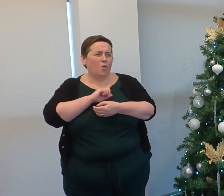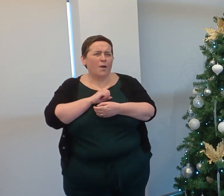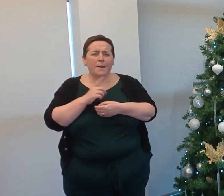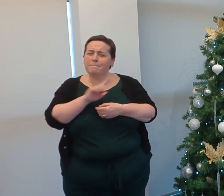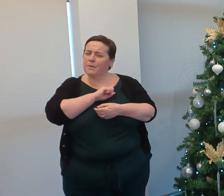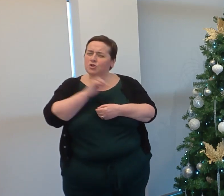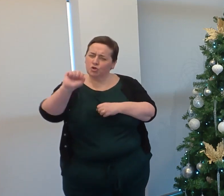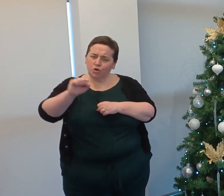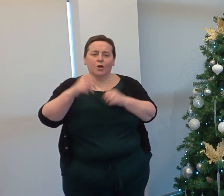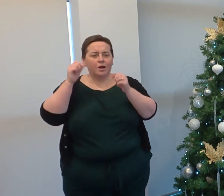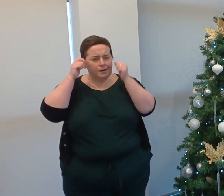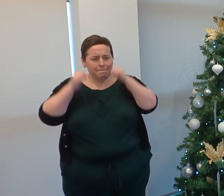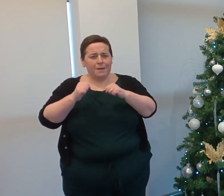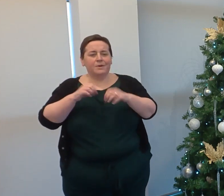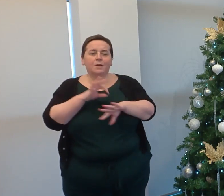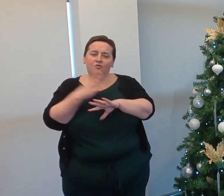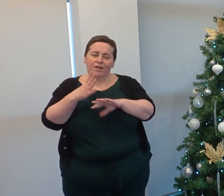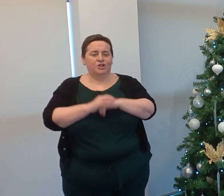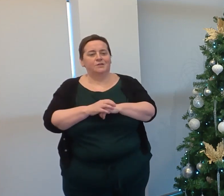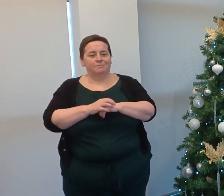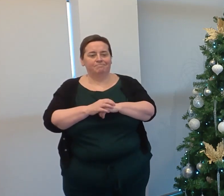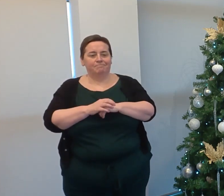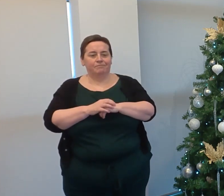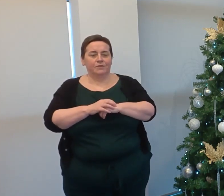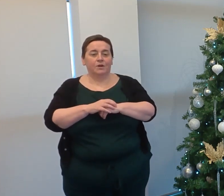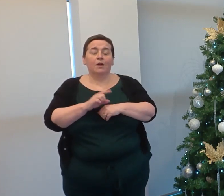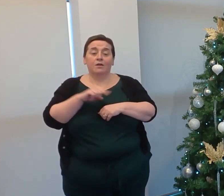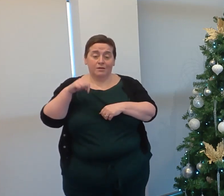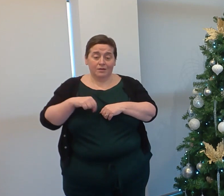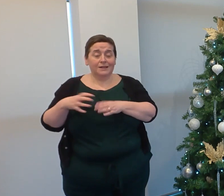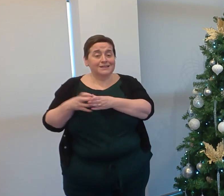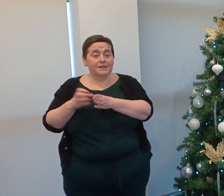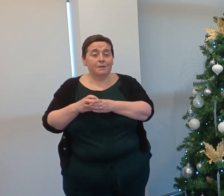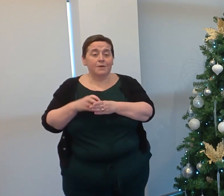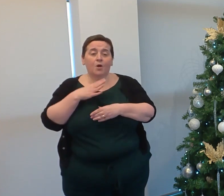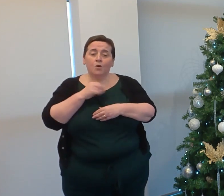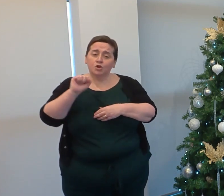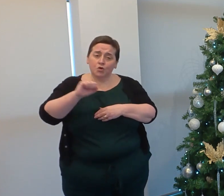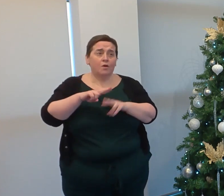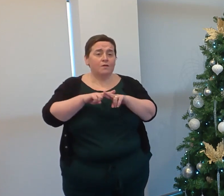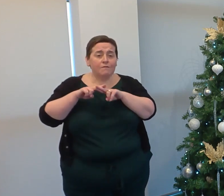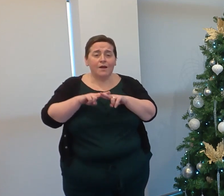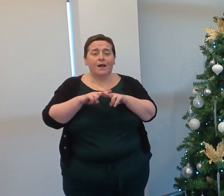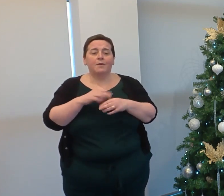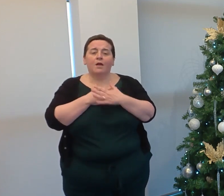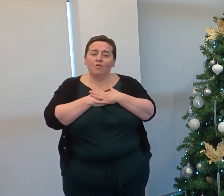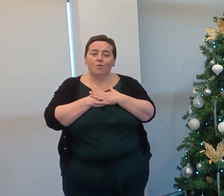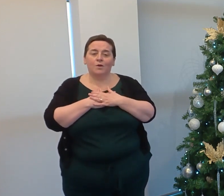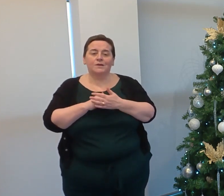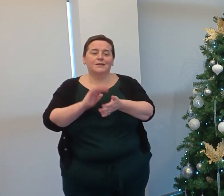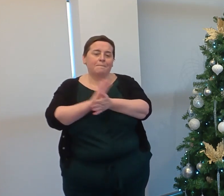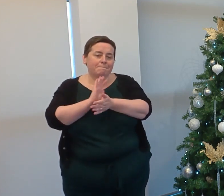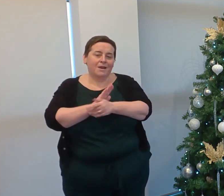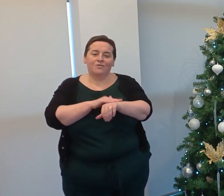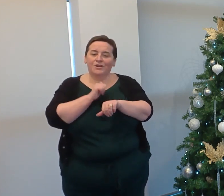professionalism. On behalf of the Faculty Leadership Team, I wish you, your families and loved ones, a very